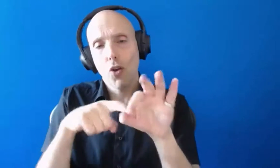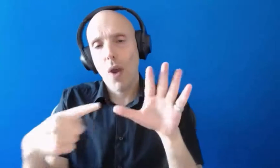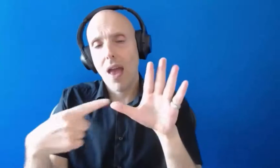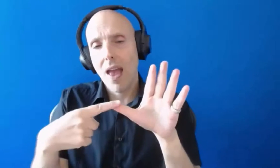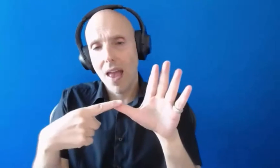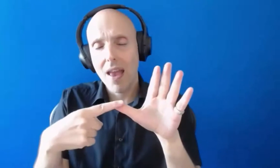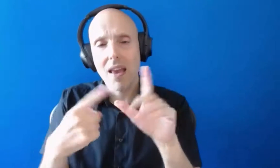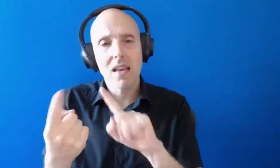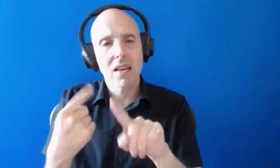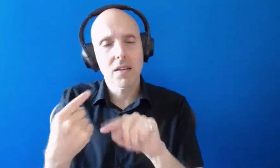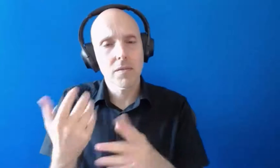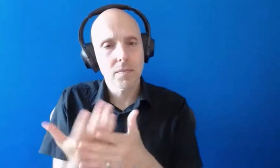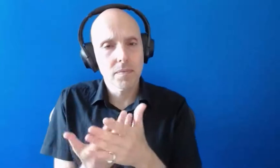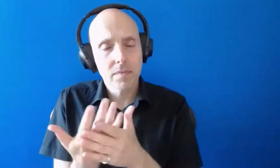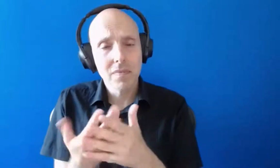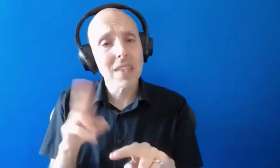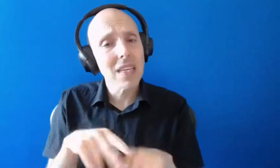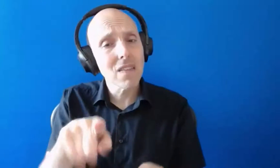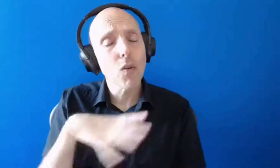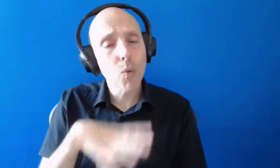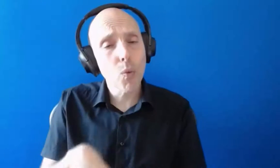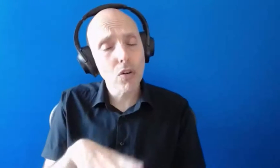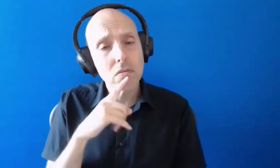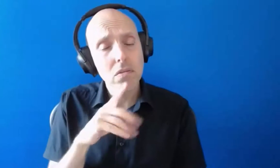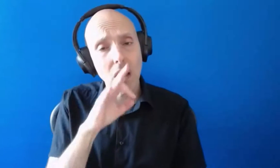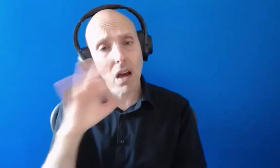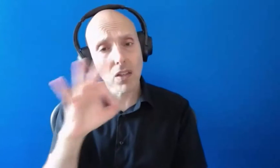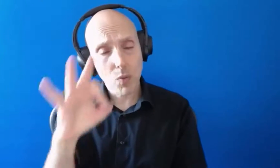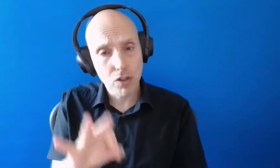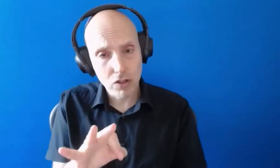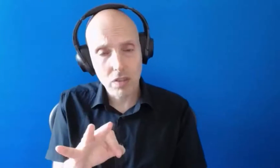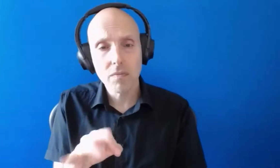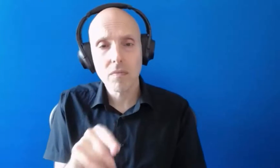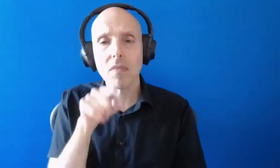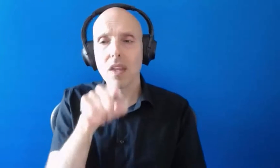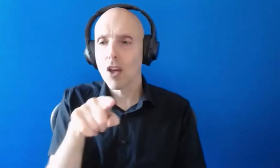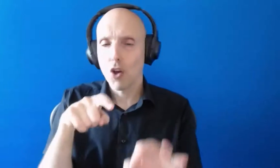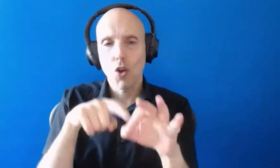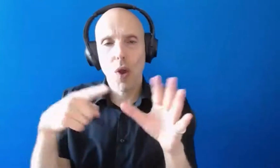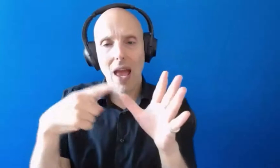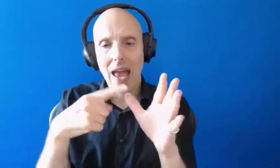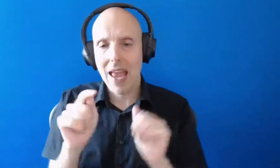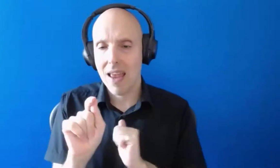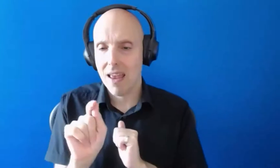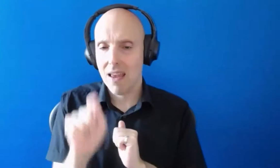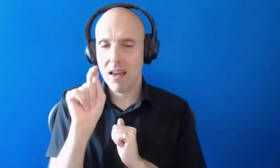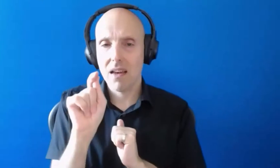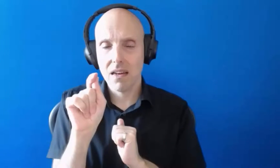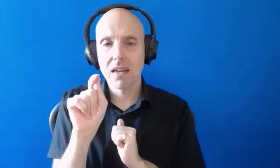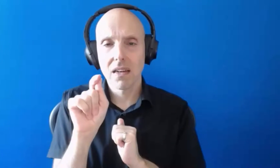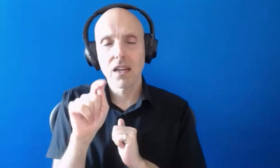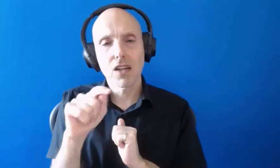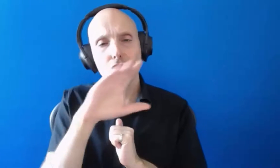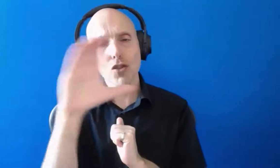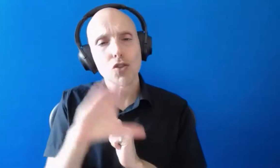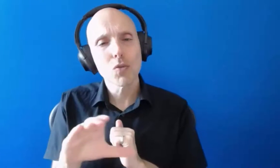To ask a question you will need to enter your question using the Q&A function in Zoom you